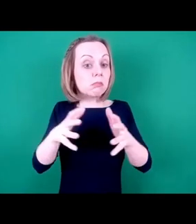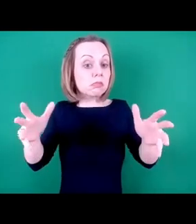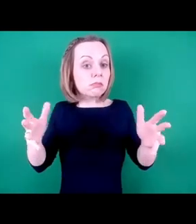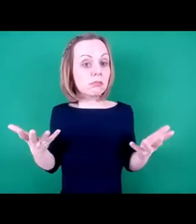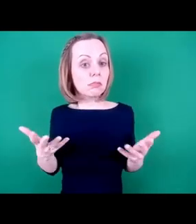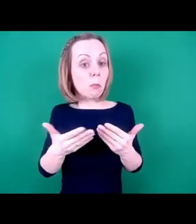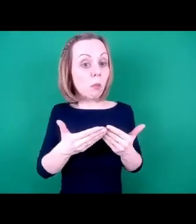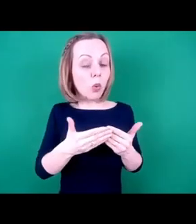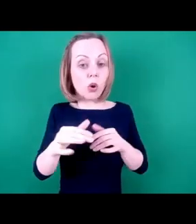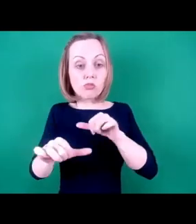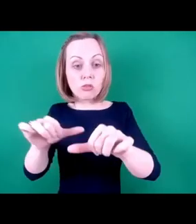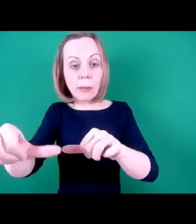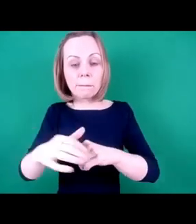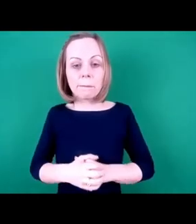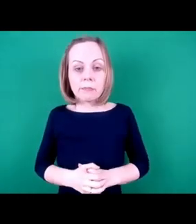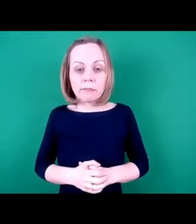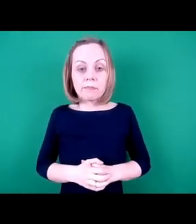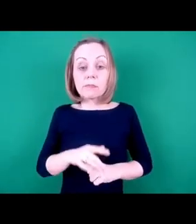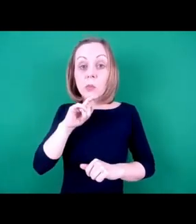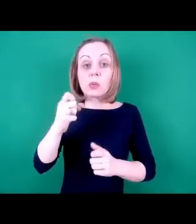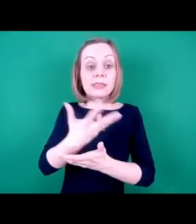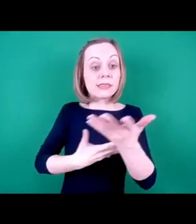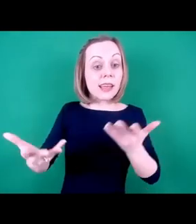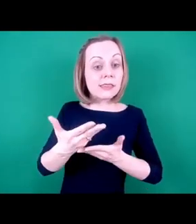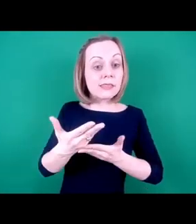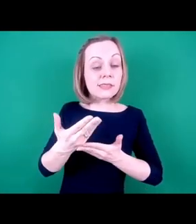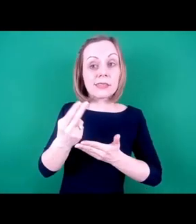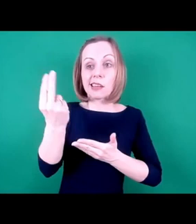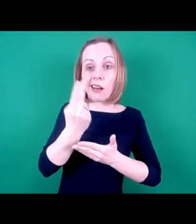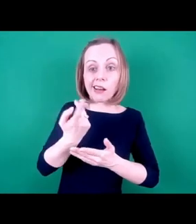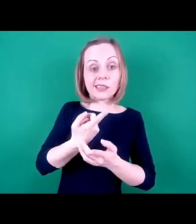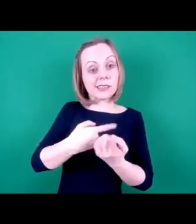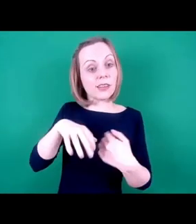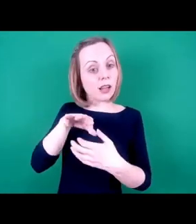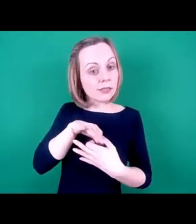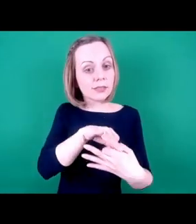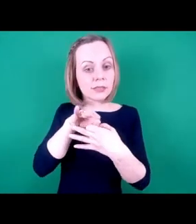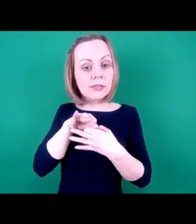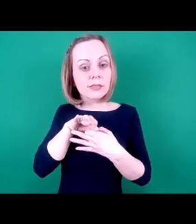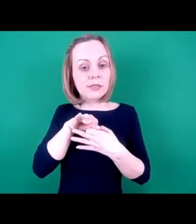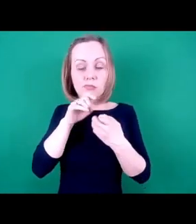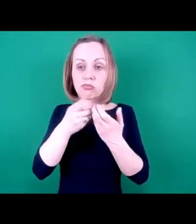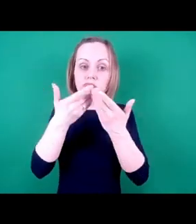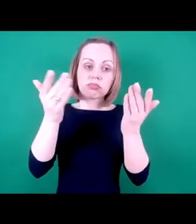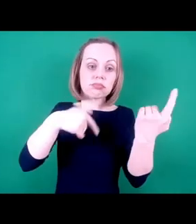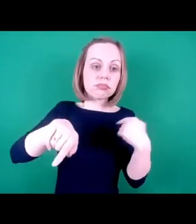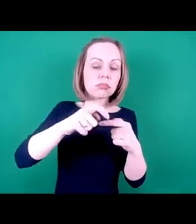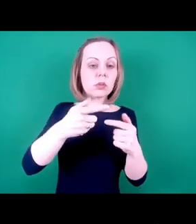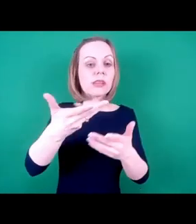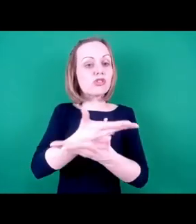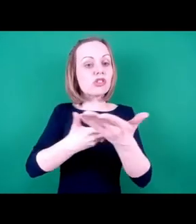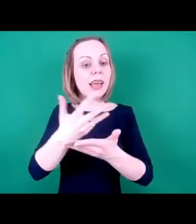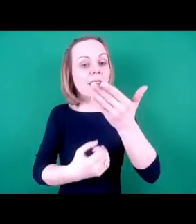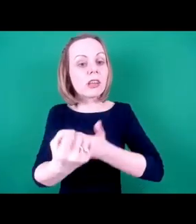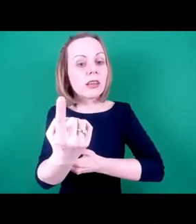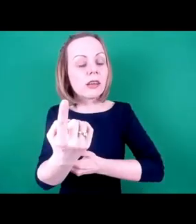We will discuss this and Art and Us more generally at a sharing event, which will take place on Zoom on